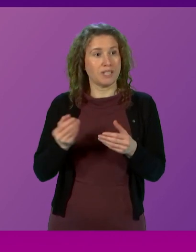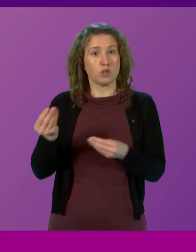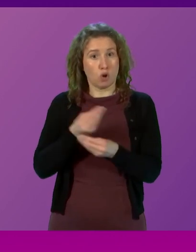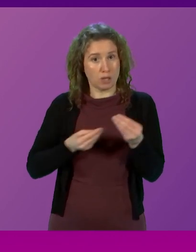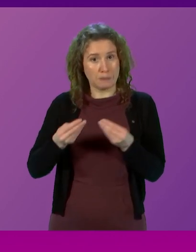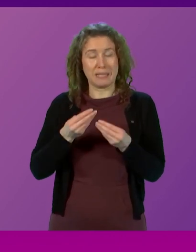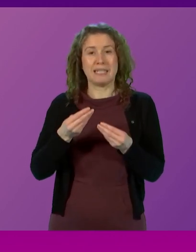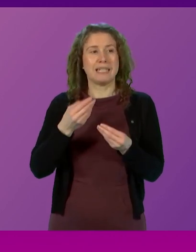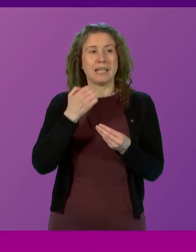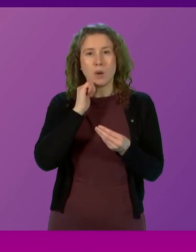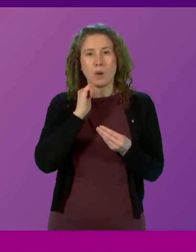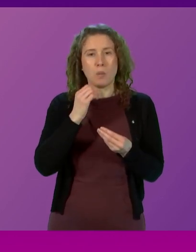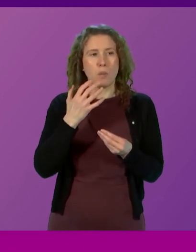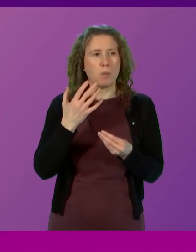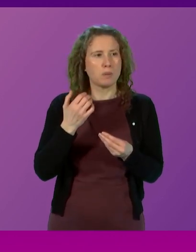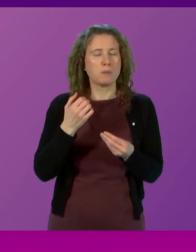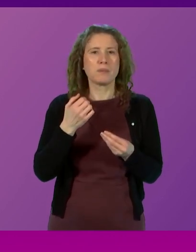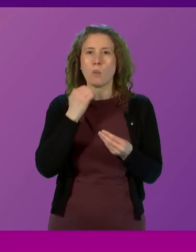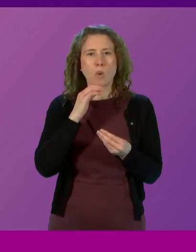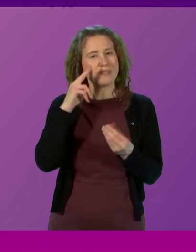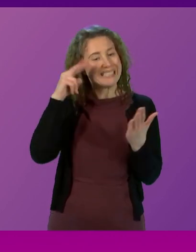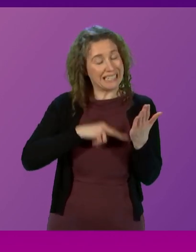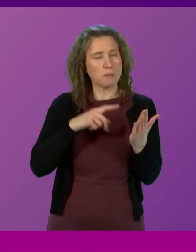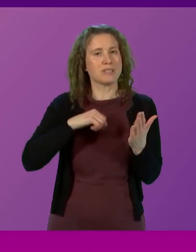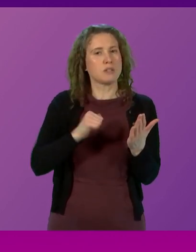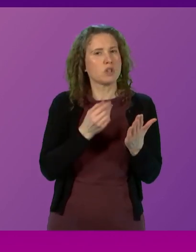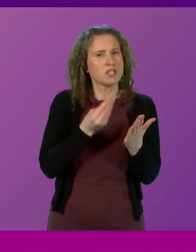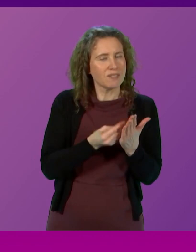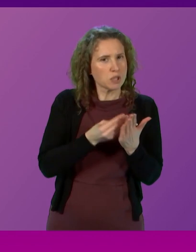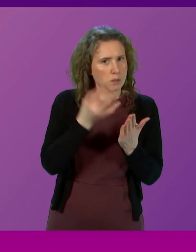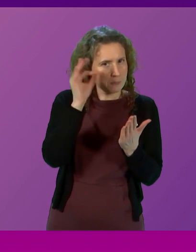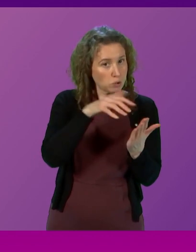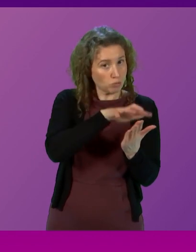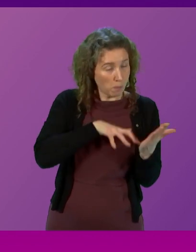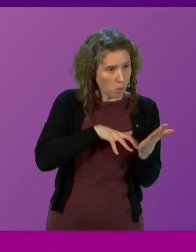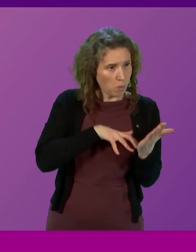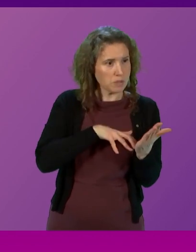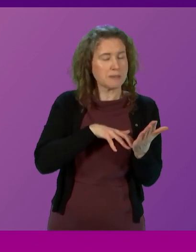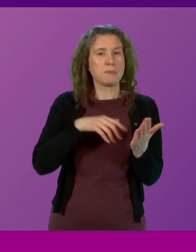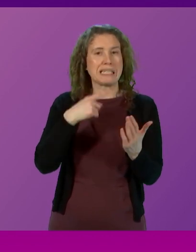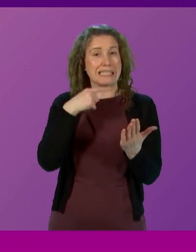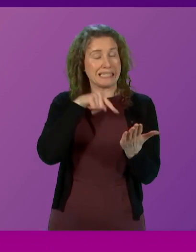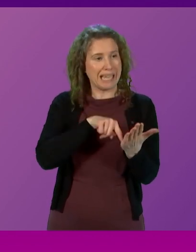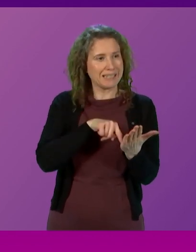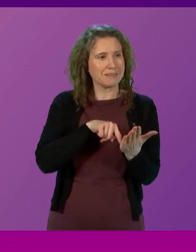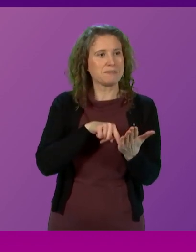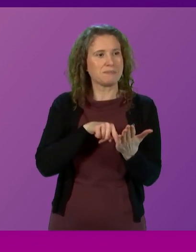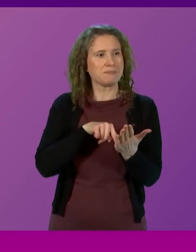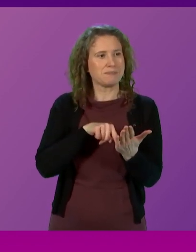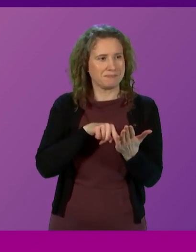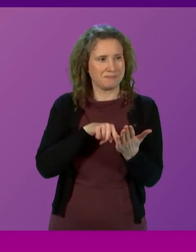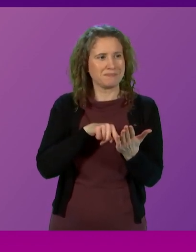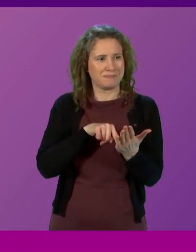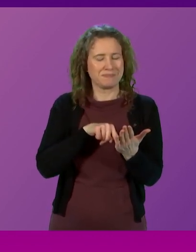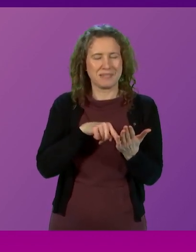won't have a time to see this because it's in the fiscal commission report but the fiscal commission report says today that